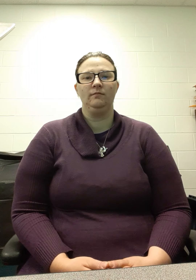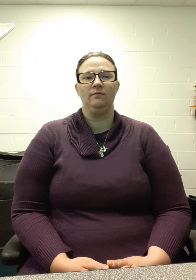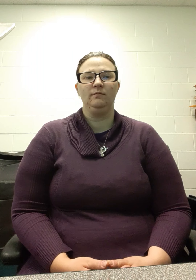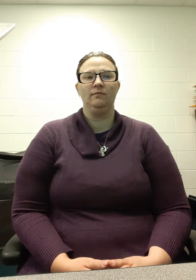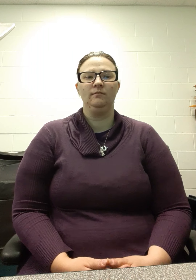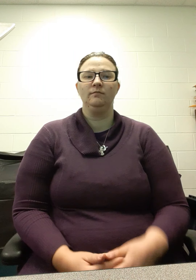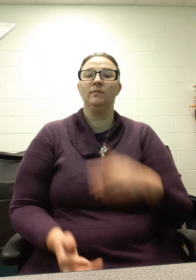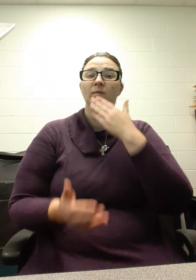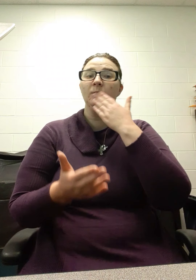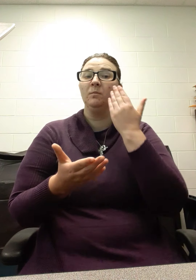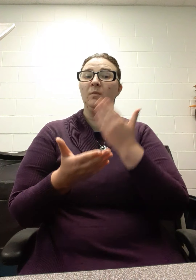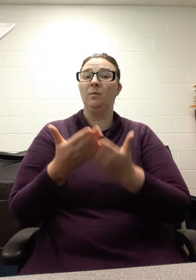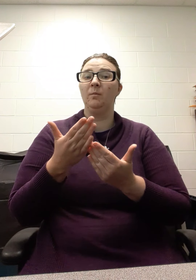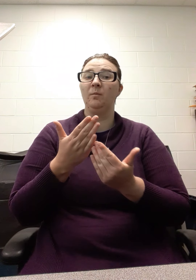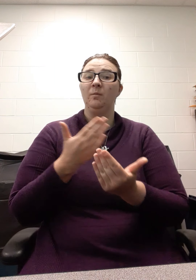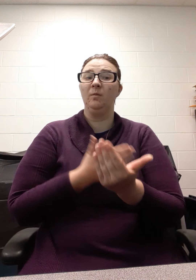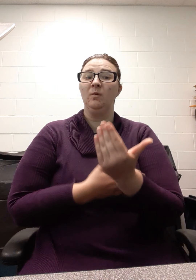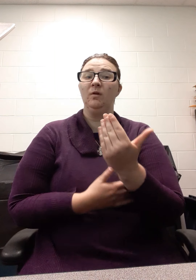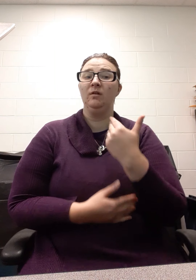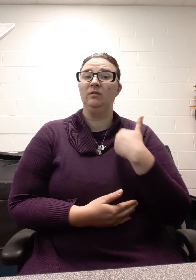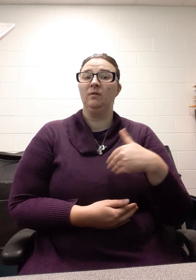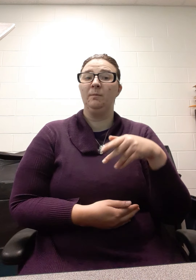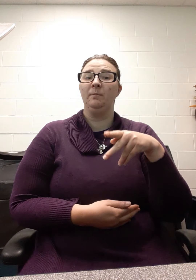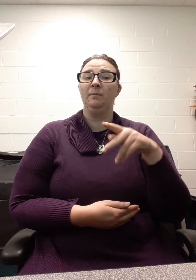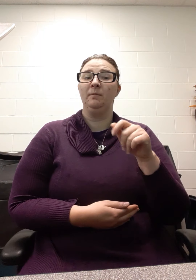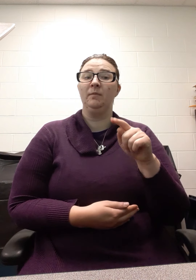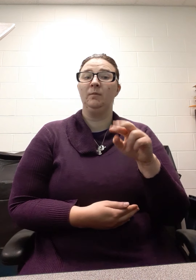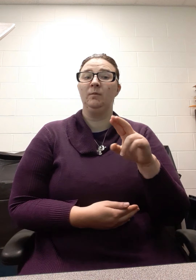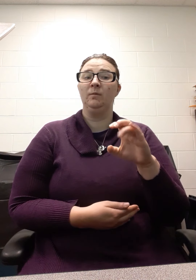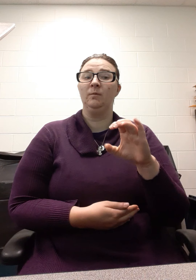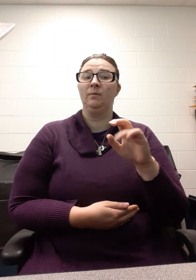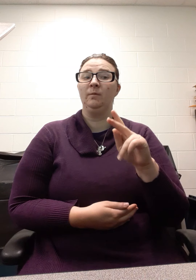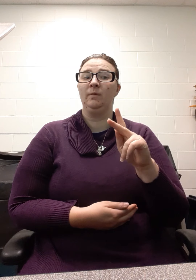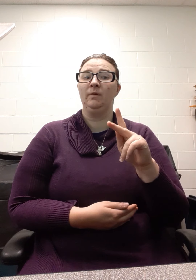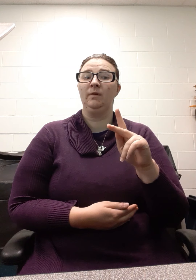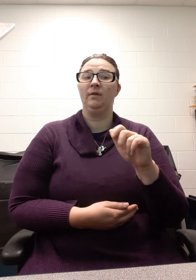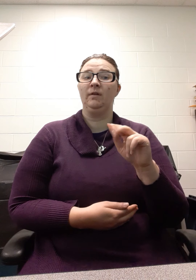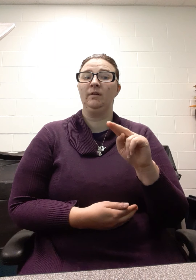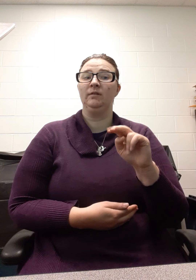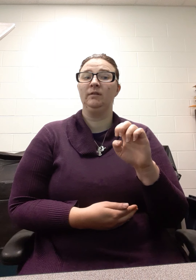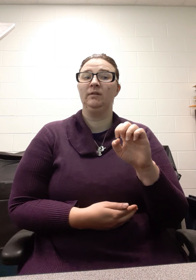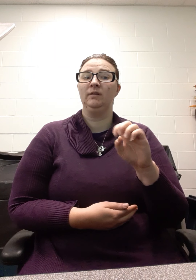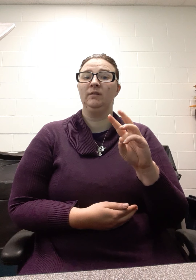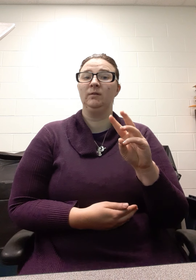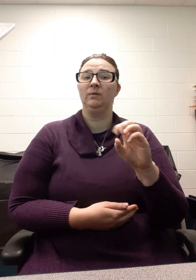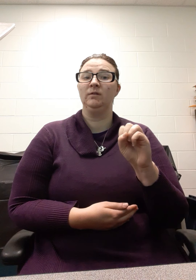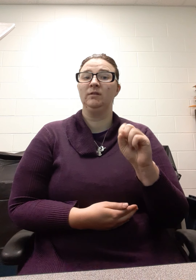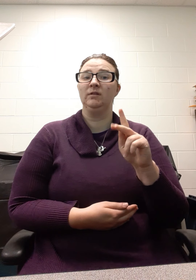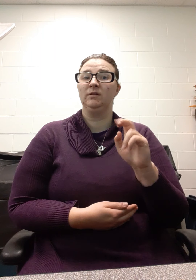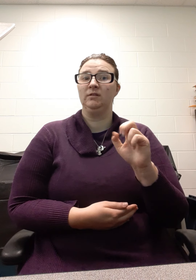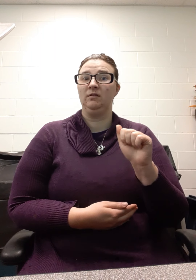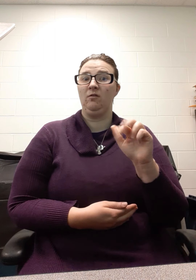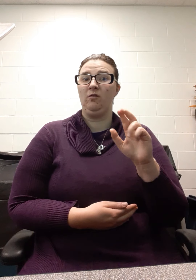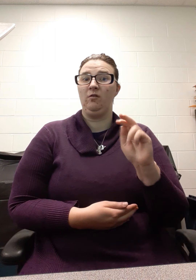Good morning, Patrick Kanuski. I'm the director of operations at the Ark Encounter. This Ark that you see here is a direct